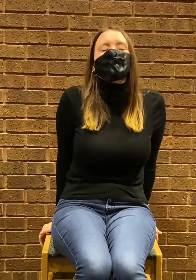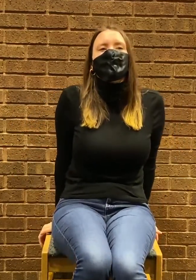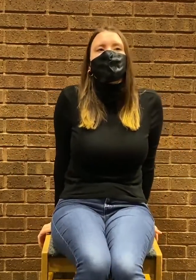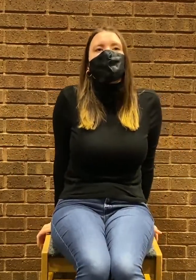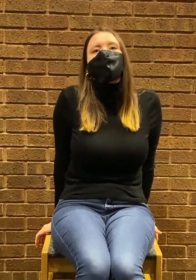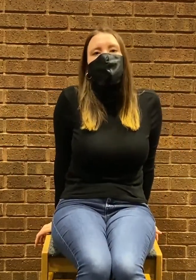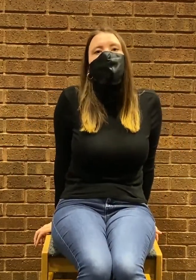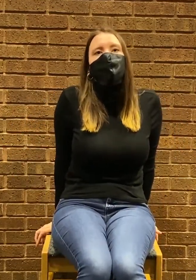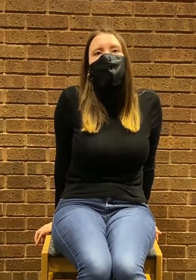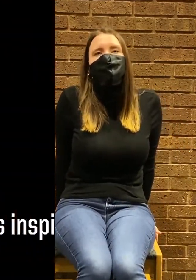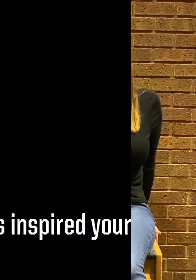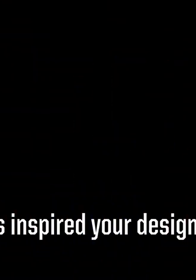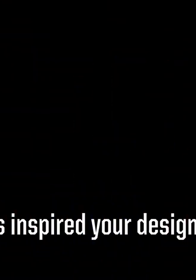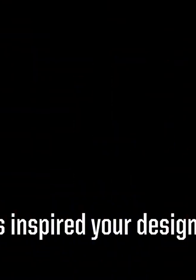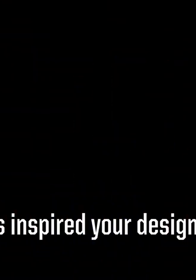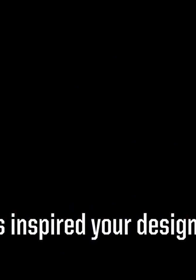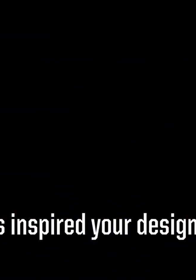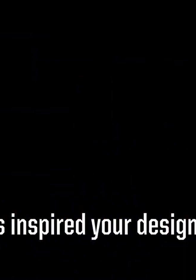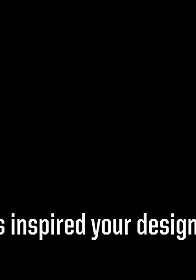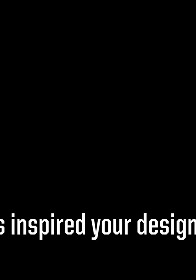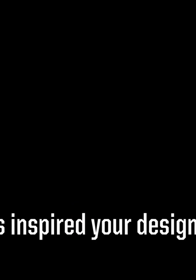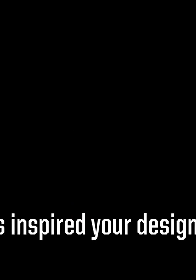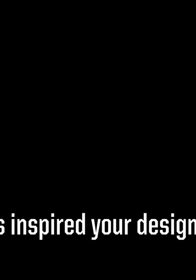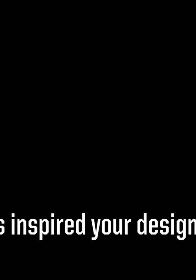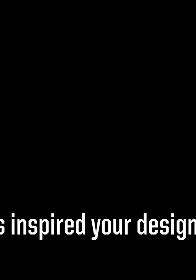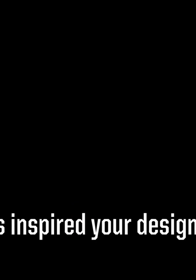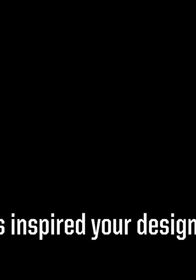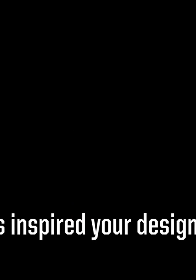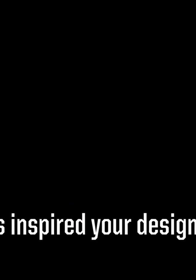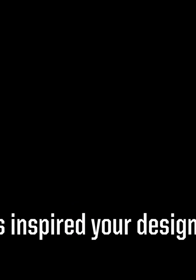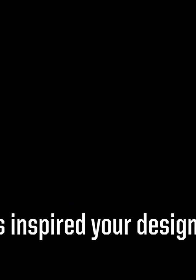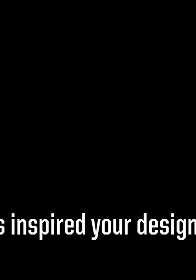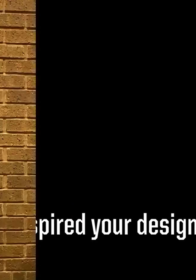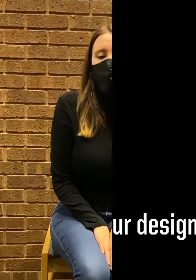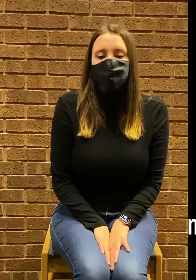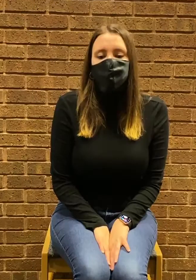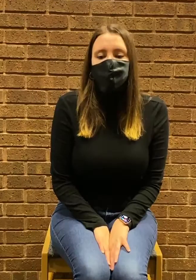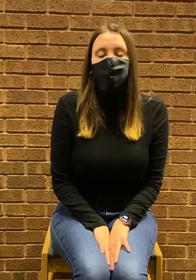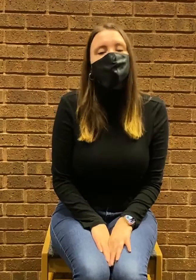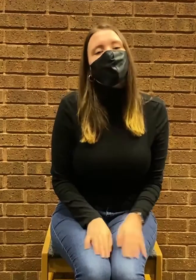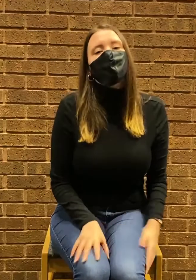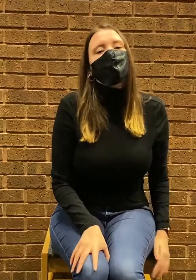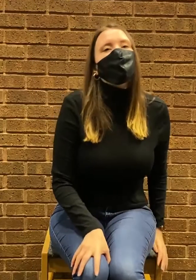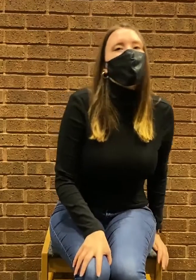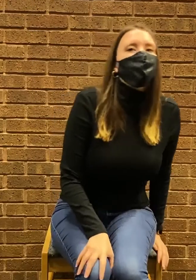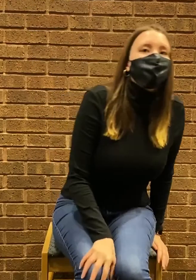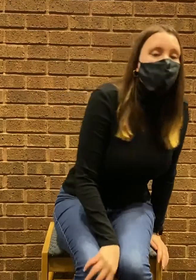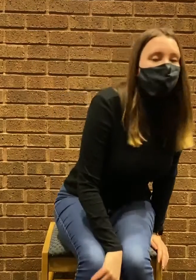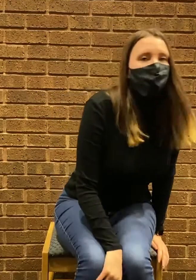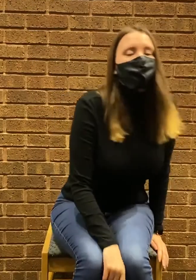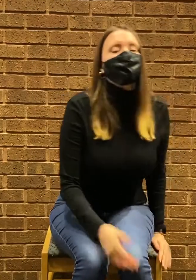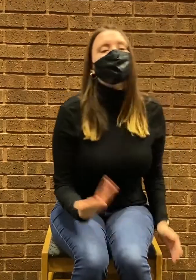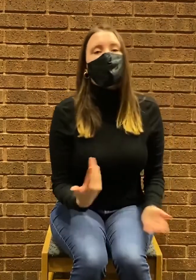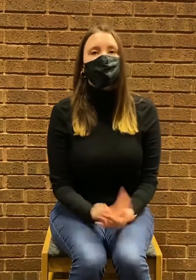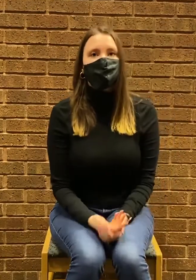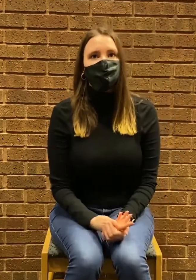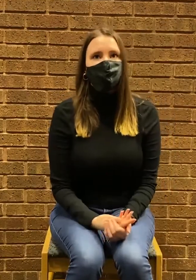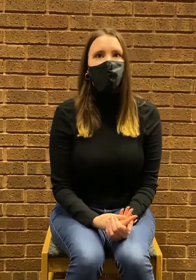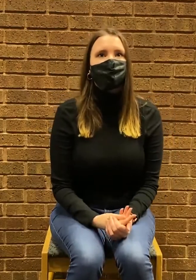coherent I guess. What music genre inspired your designs for In The Blood? The music genre that inspired my design for In The Blood has